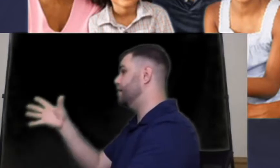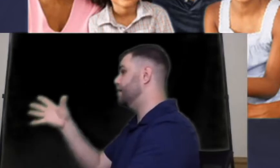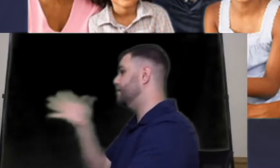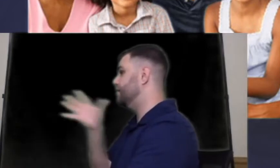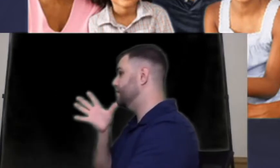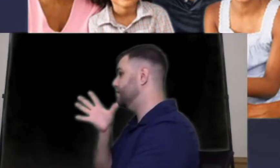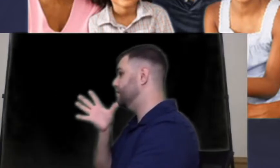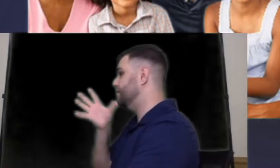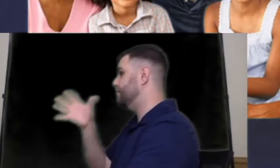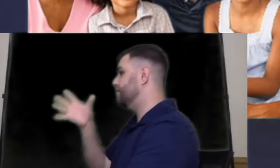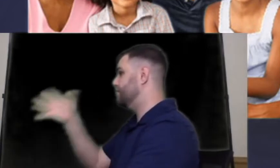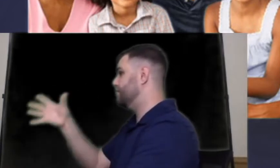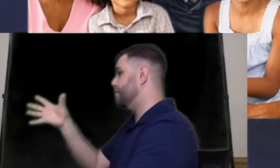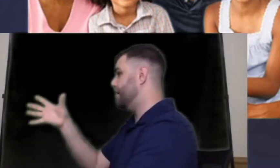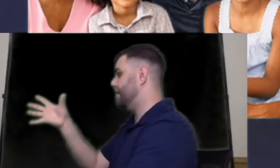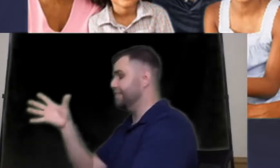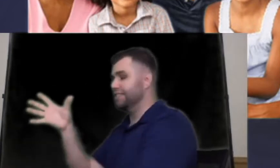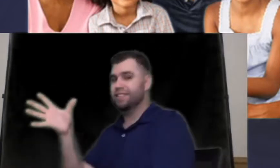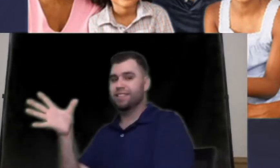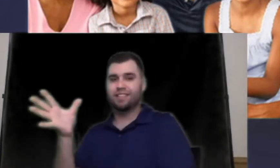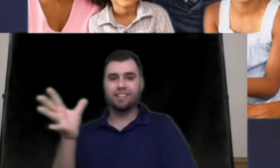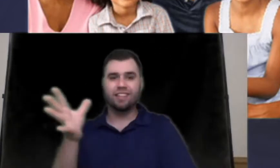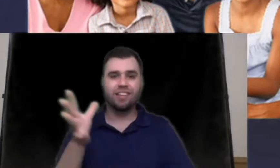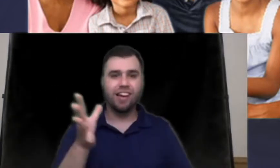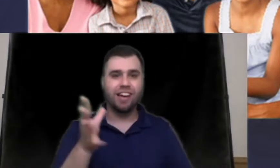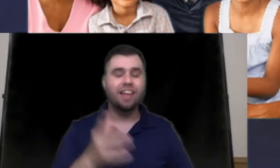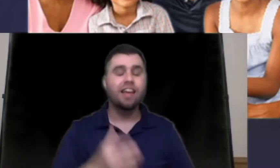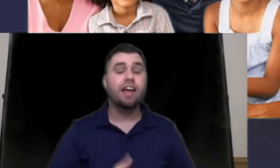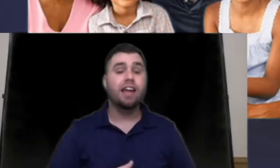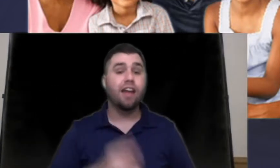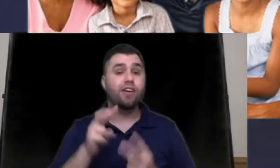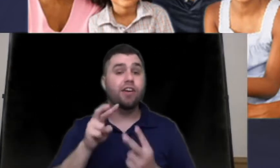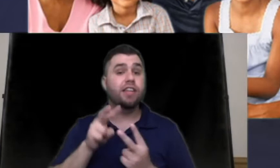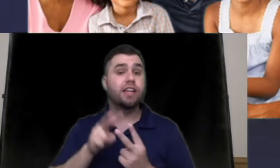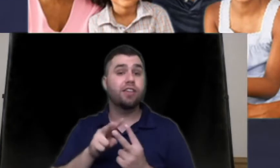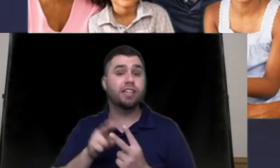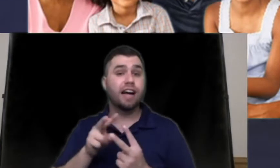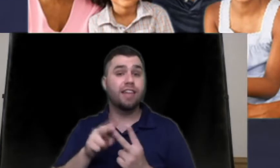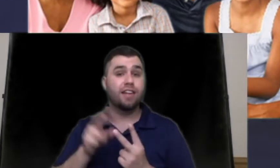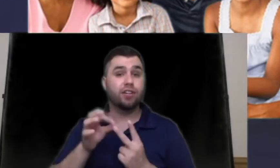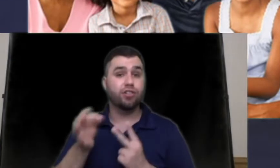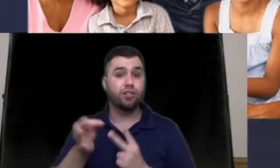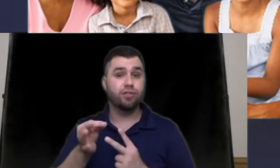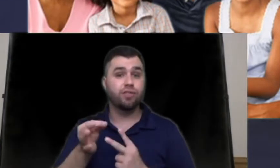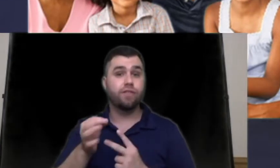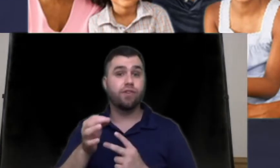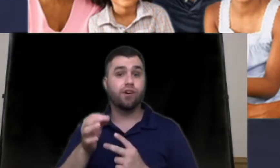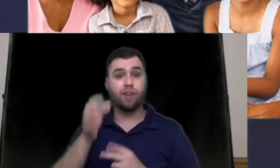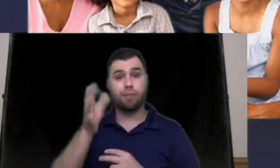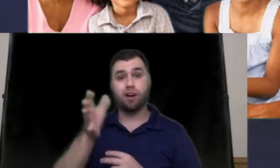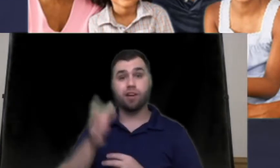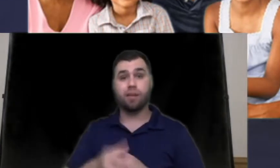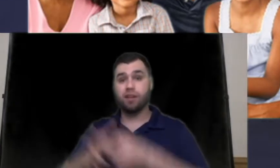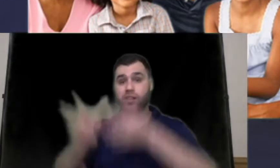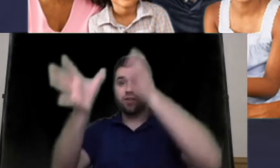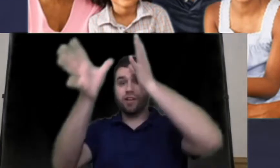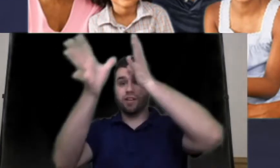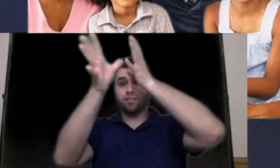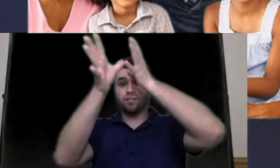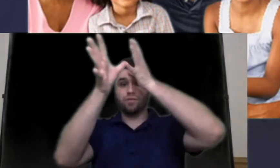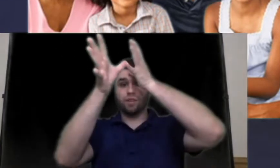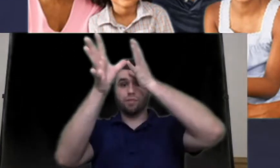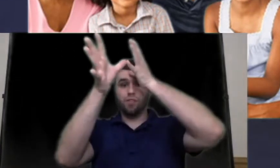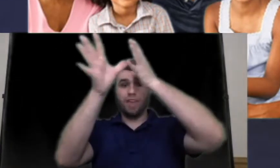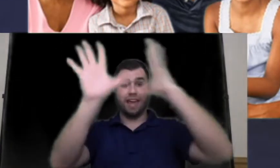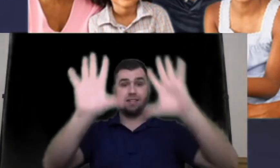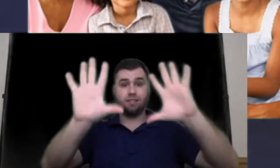grandma good now there is another sign that you can choose for grandpa and grandma so it's